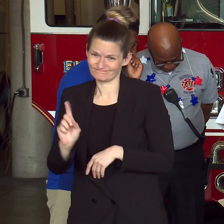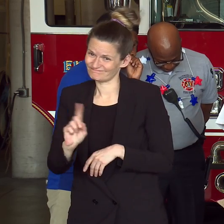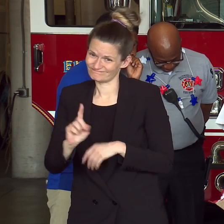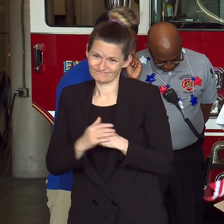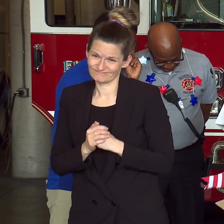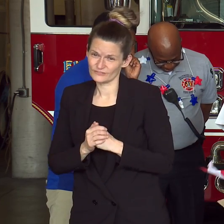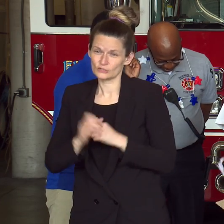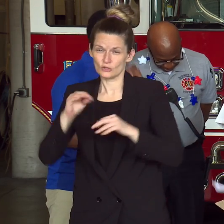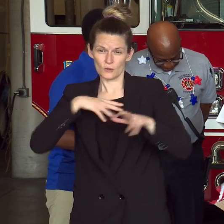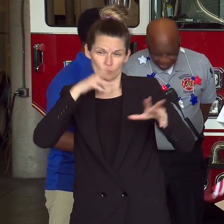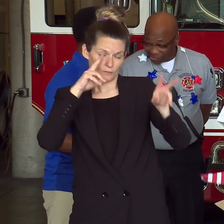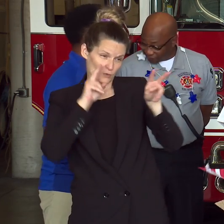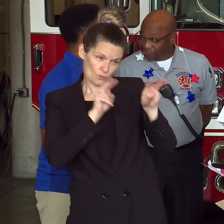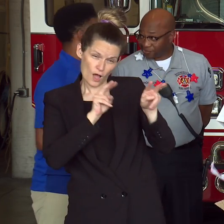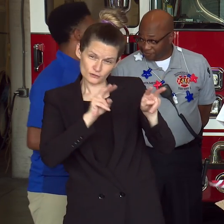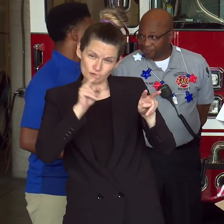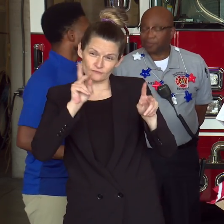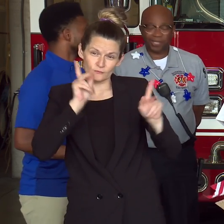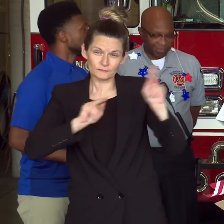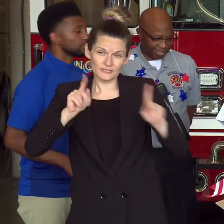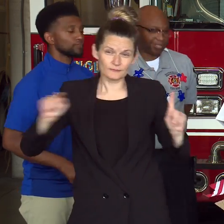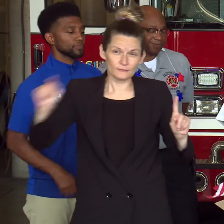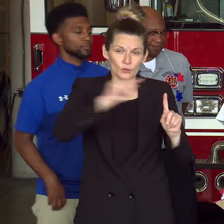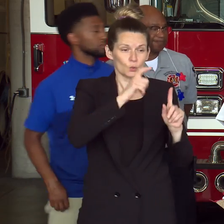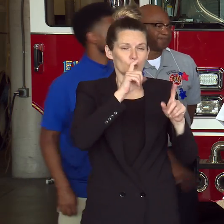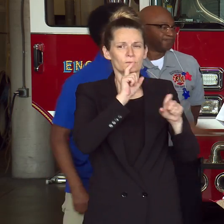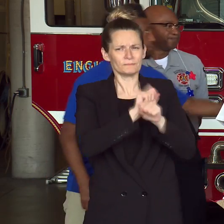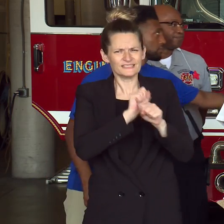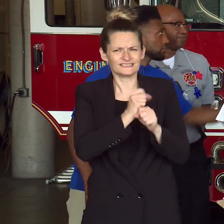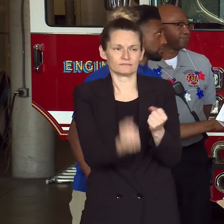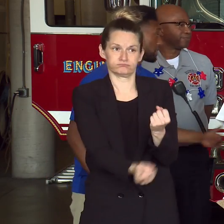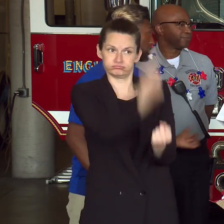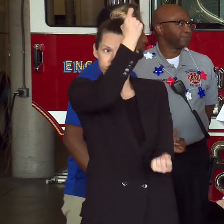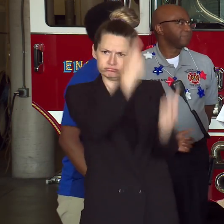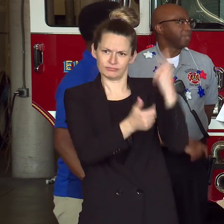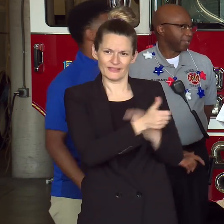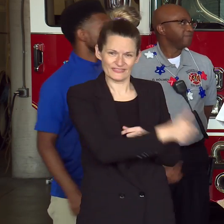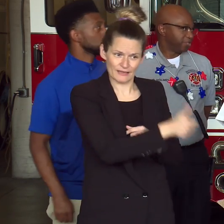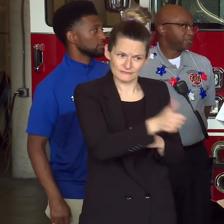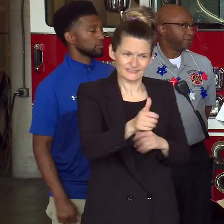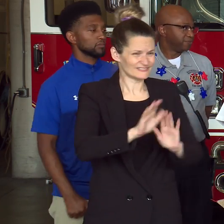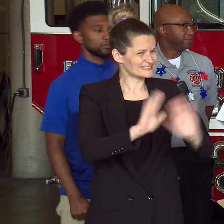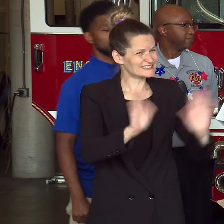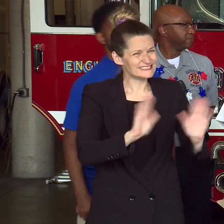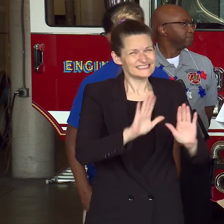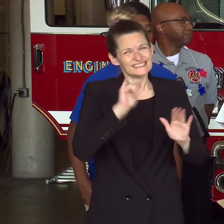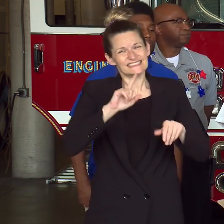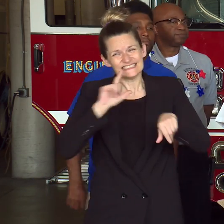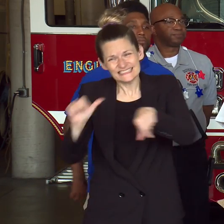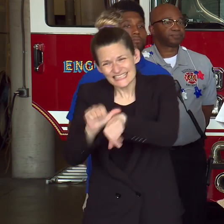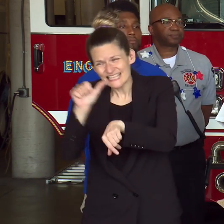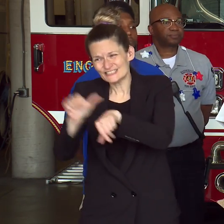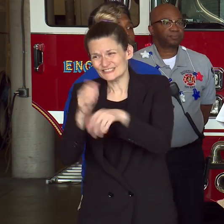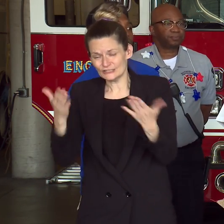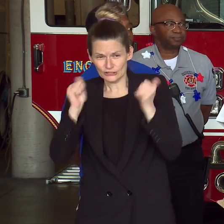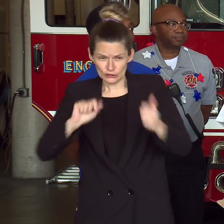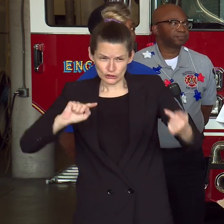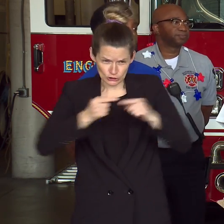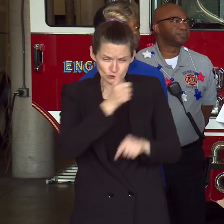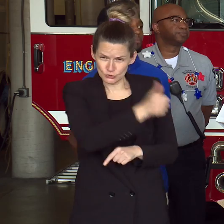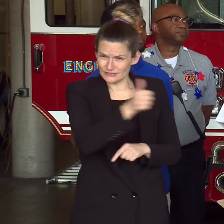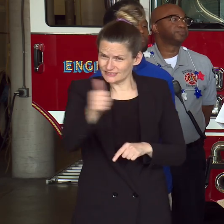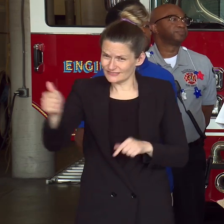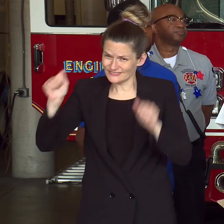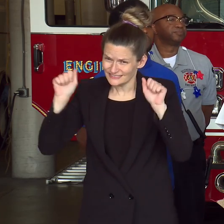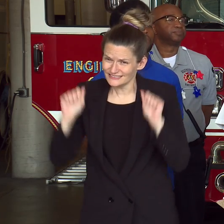discharging firearms into the air, which are both dangerous and illegal. Bullets come down with the same velocity